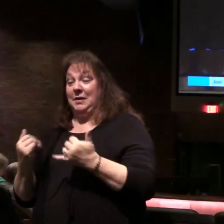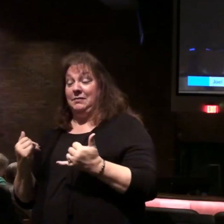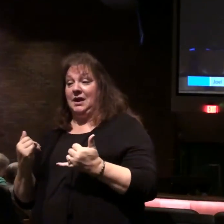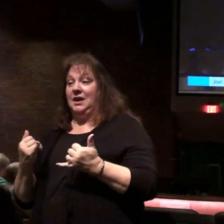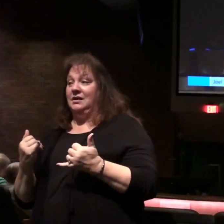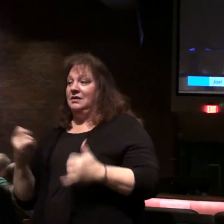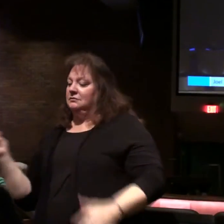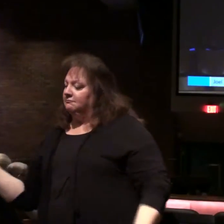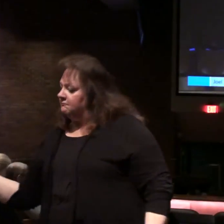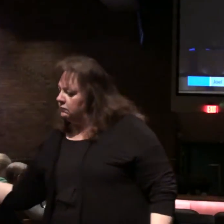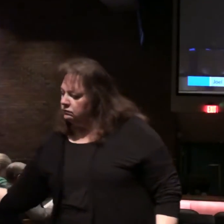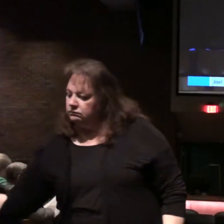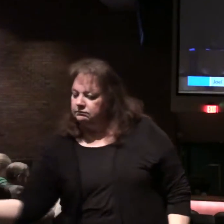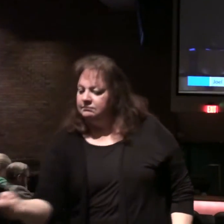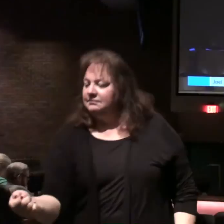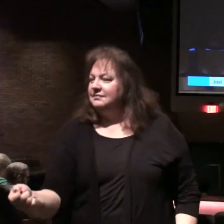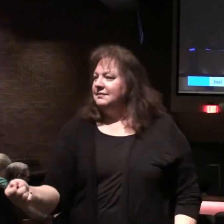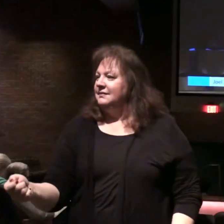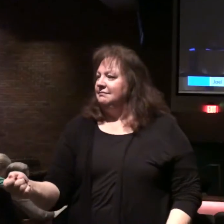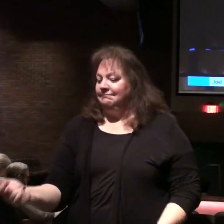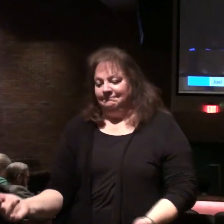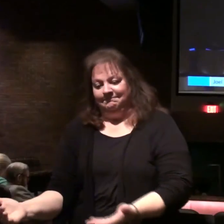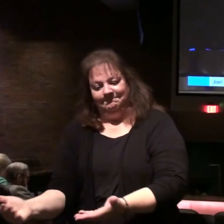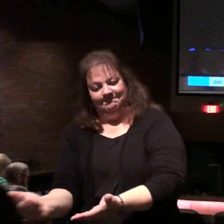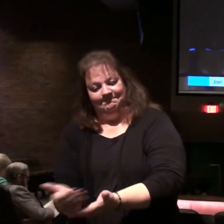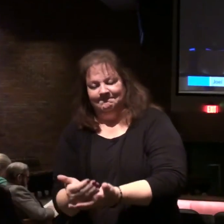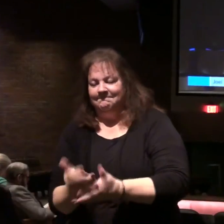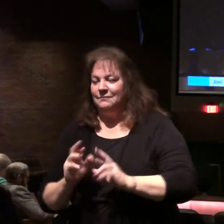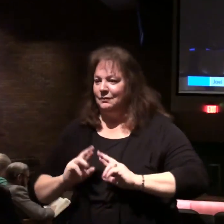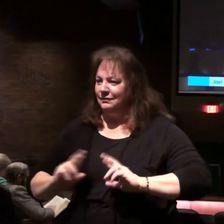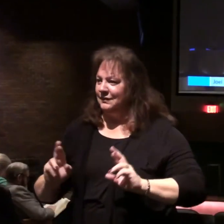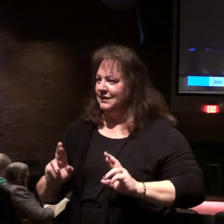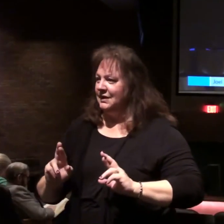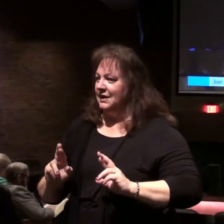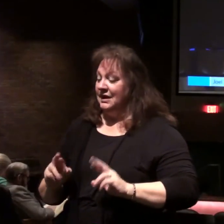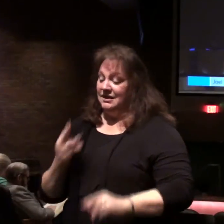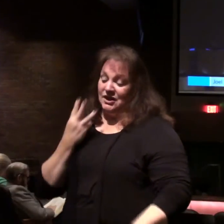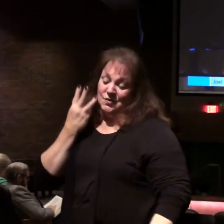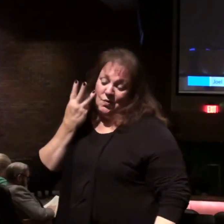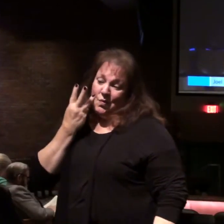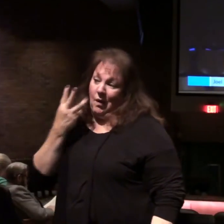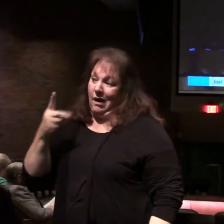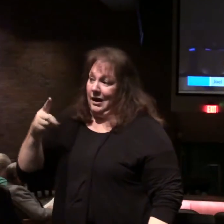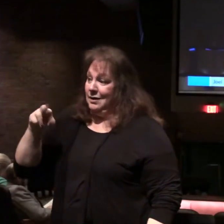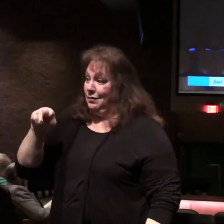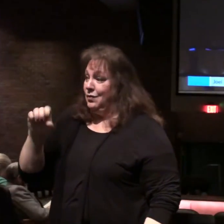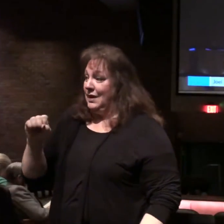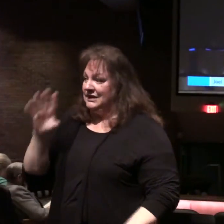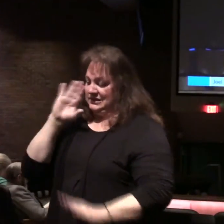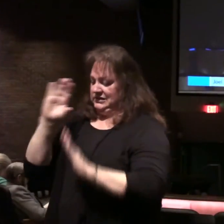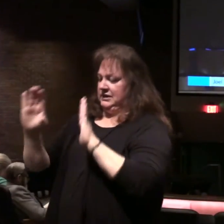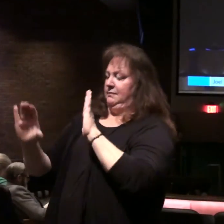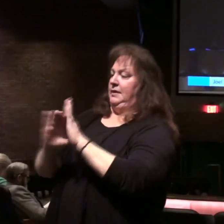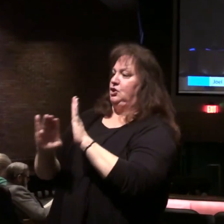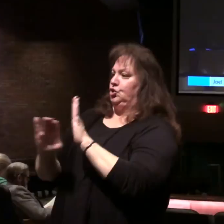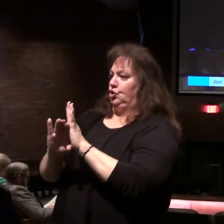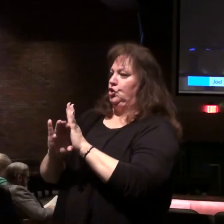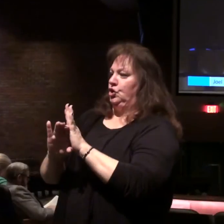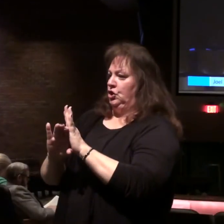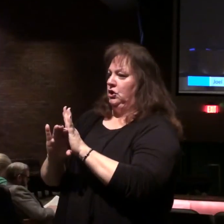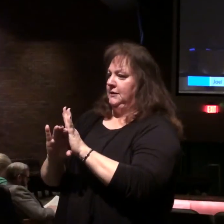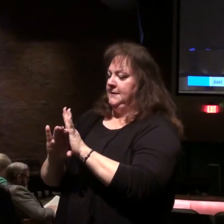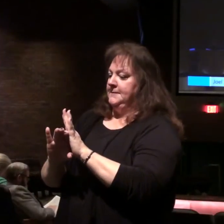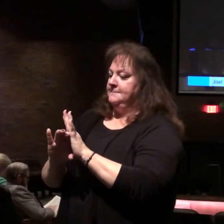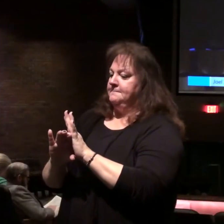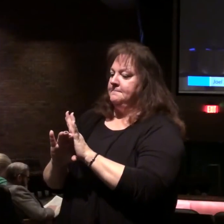Put in the sickle, the harvest is ripe. And we're going to go to the winepress as the picture in the last part of the